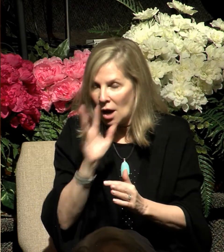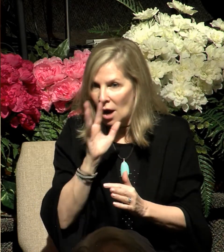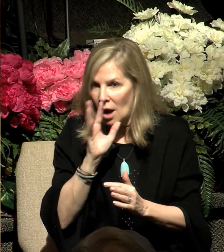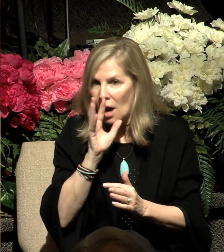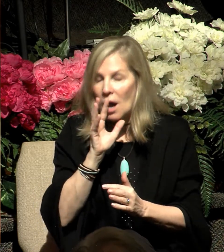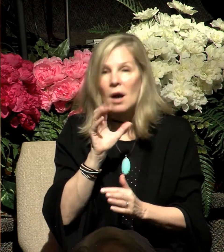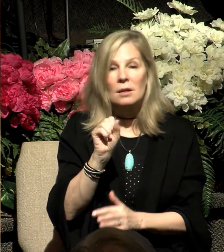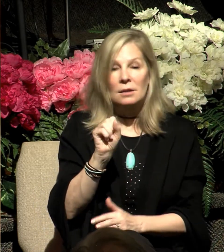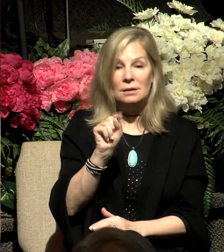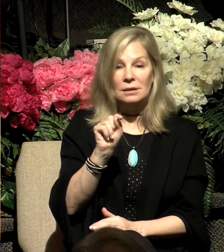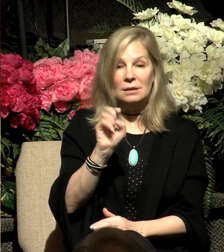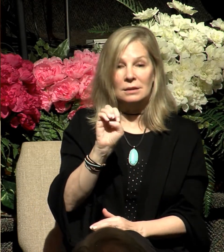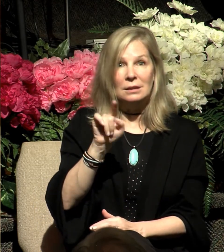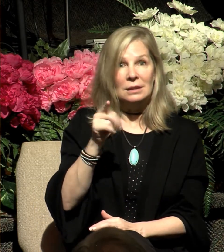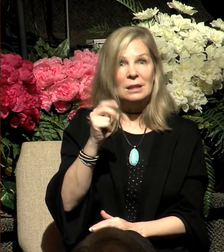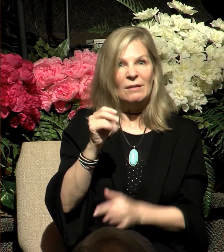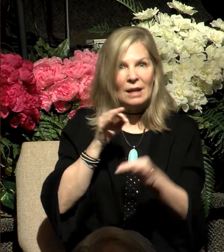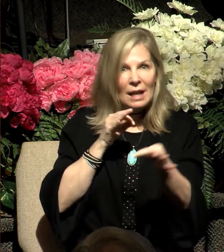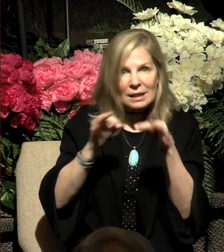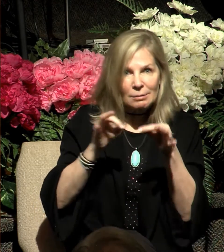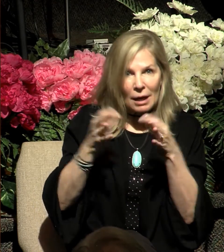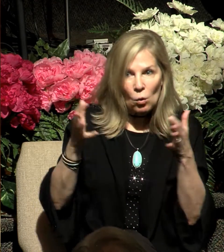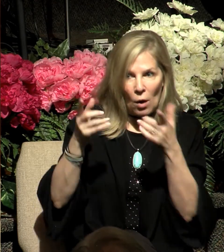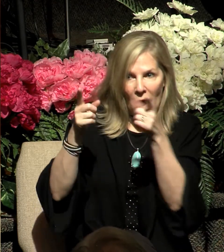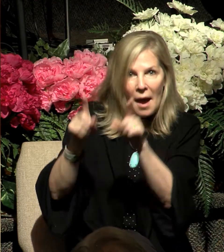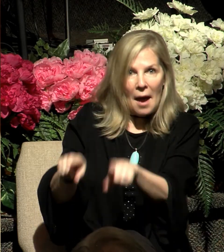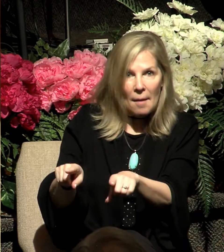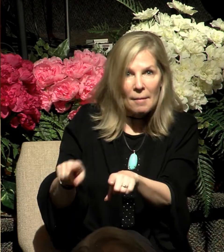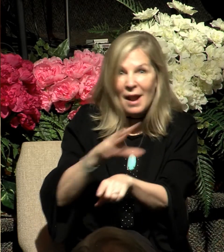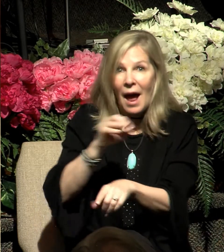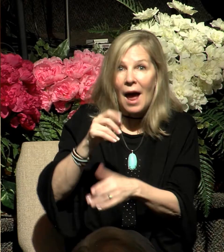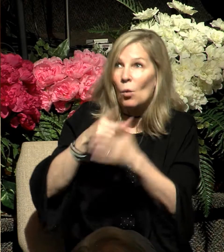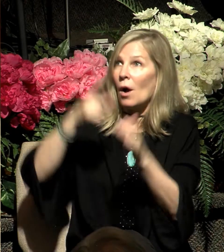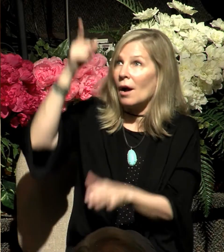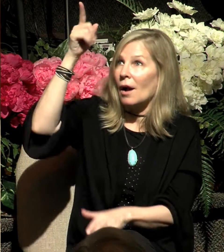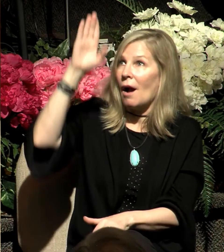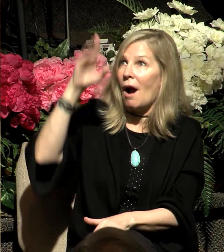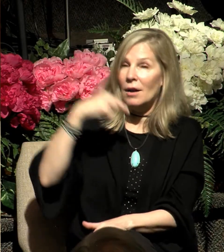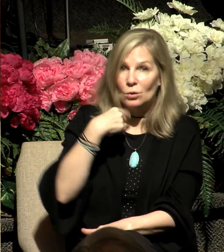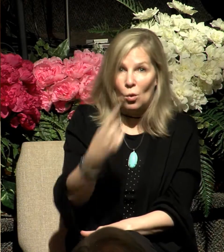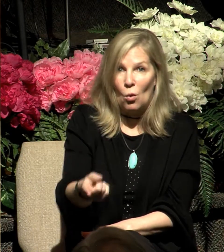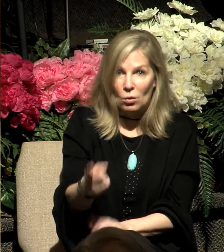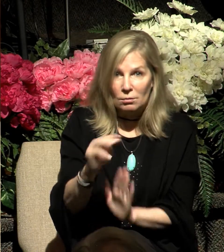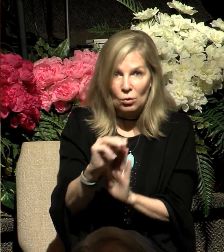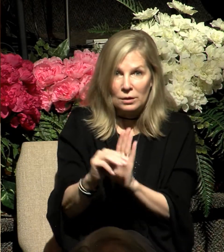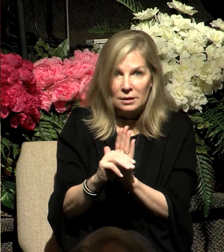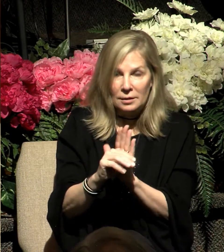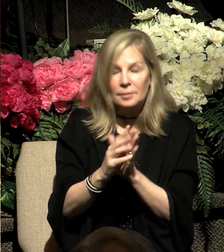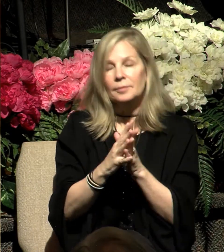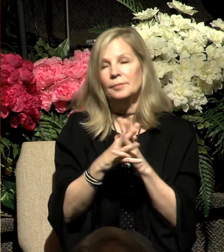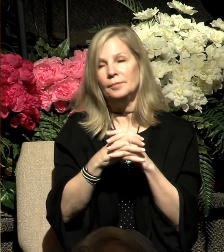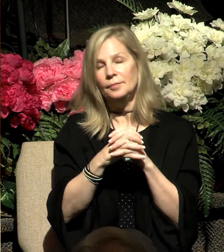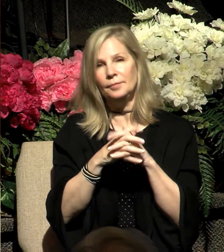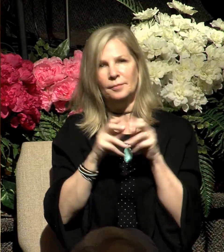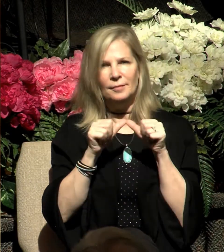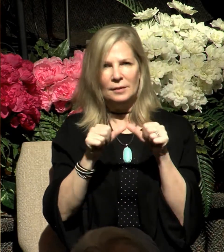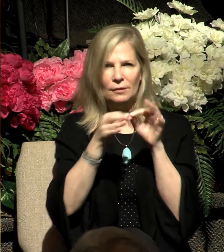he explains what happened and what God said to Moses on that day. And so we continue verses 31 through